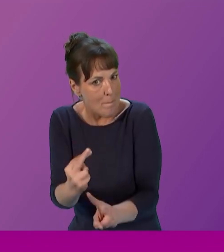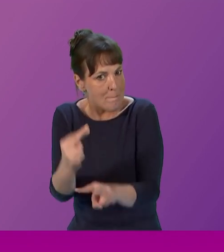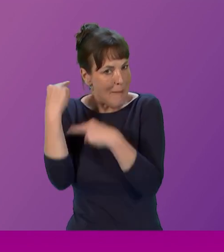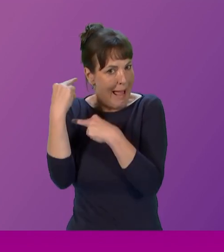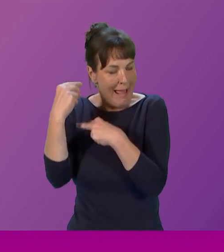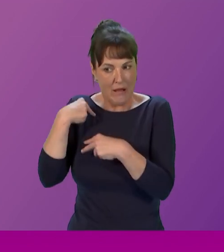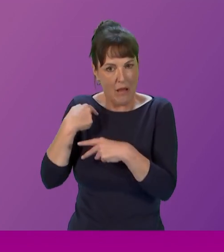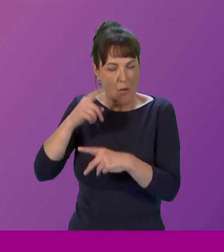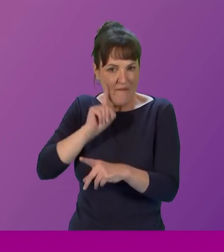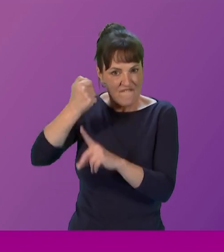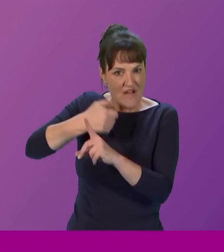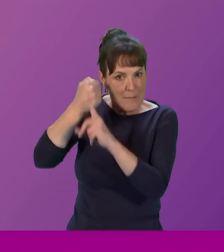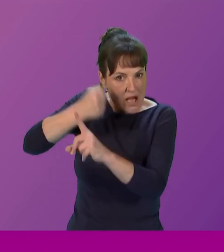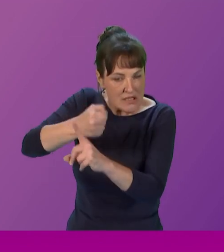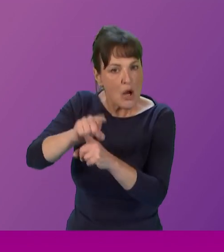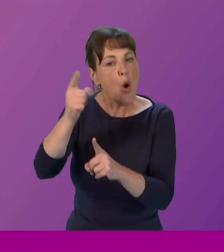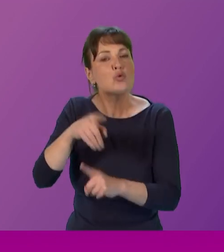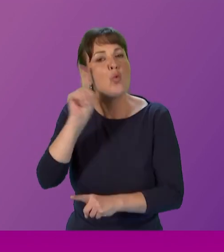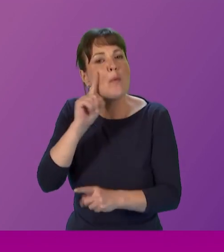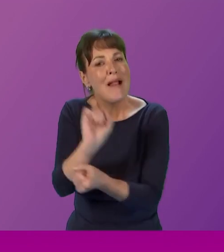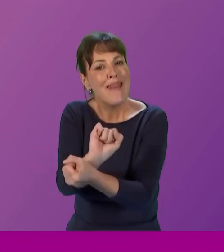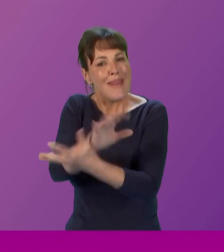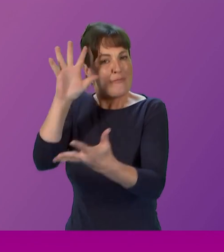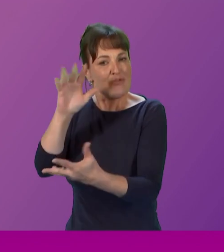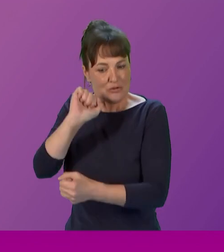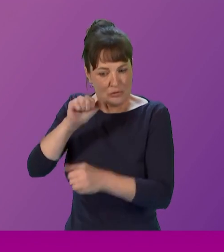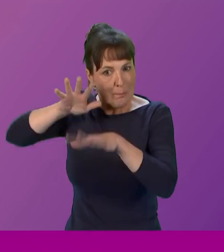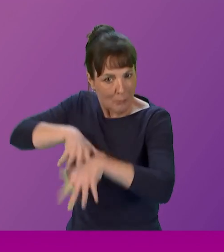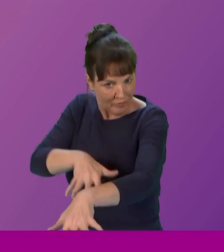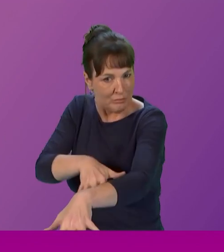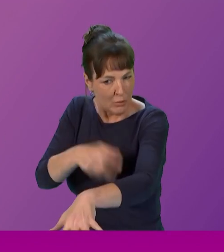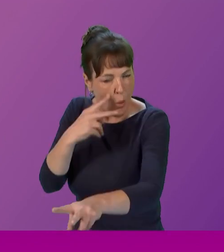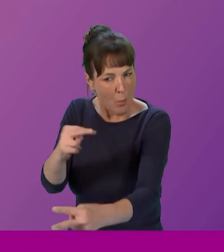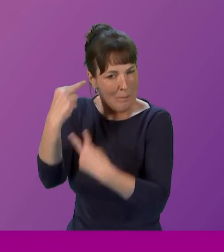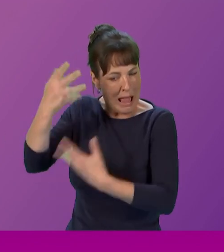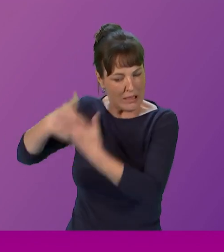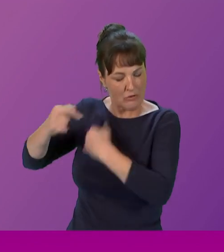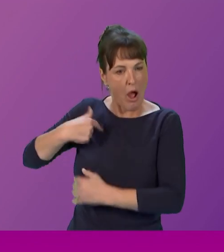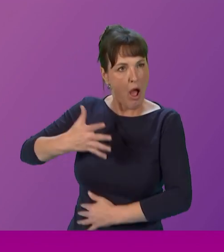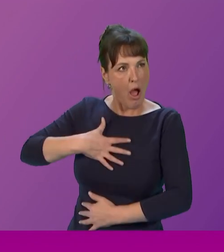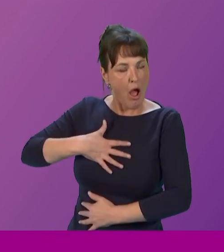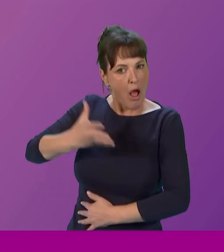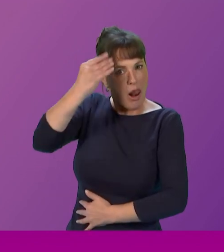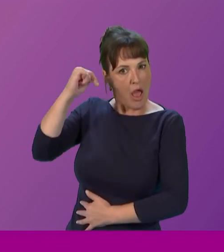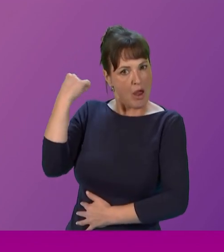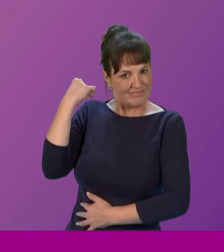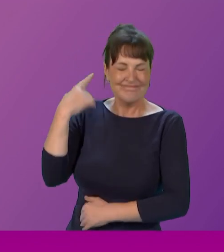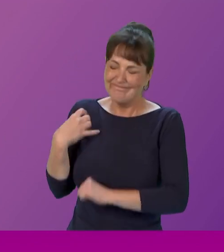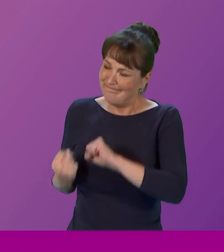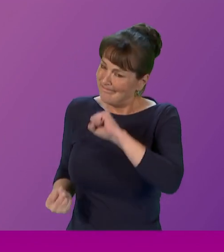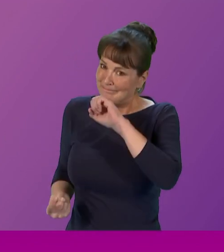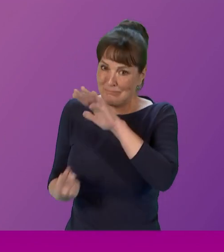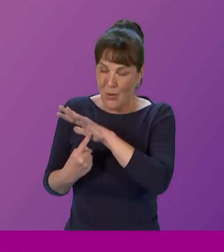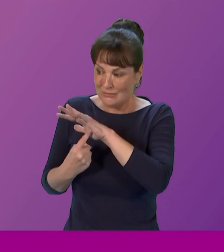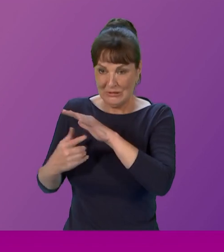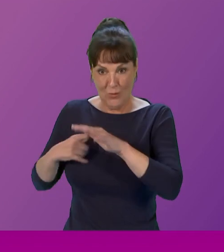liberation movements when it comes to these issues you'll agree looking back and learning is essential to